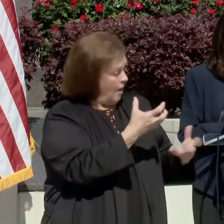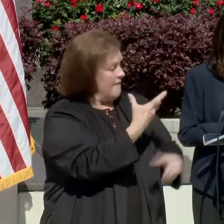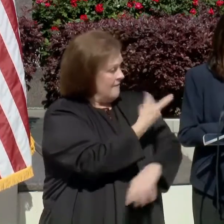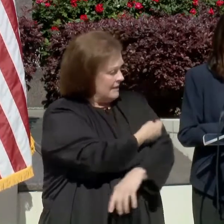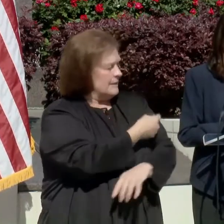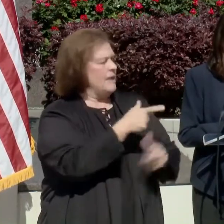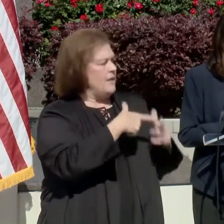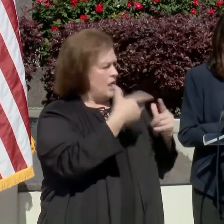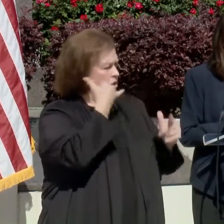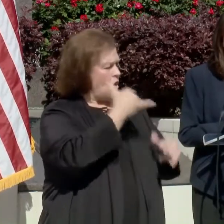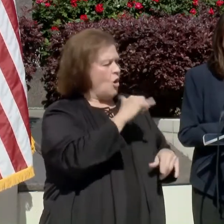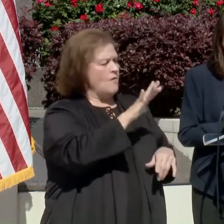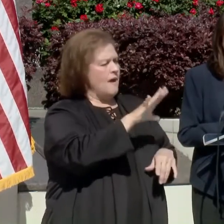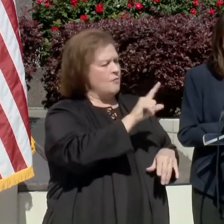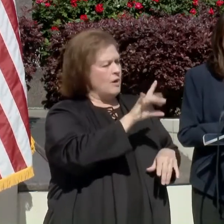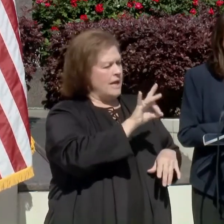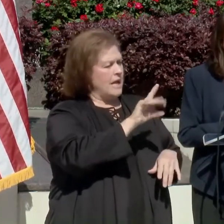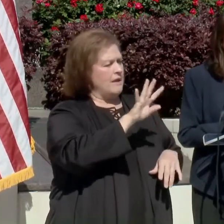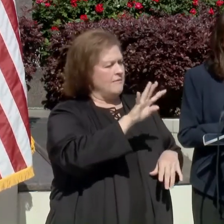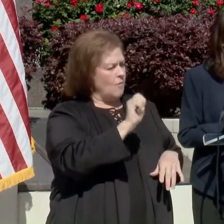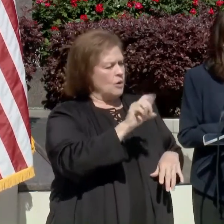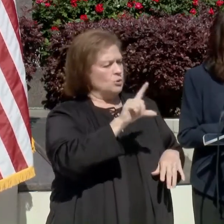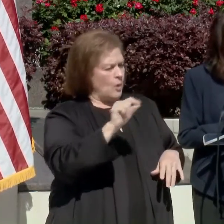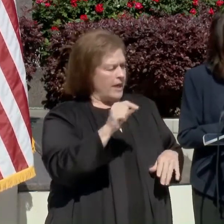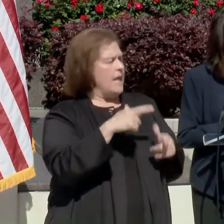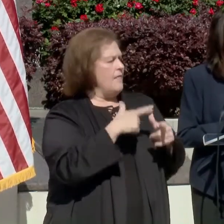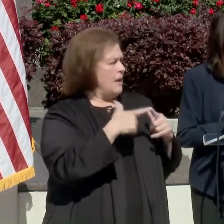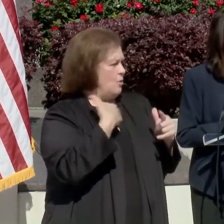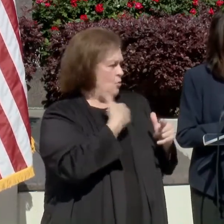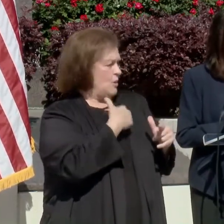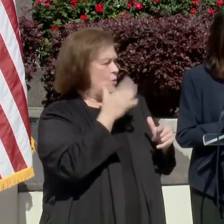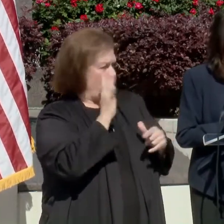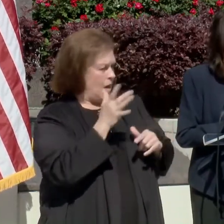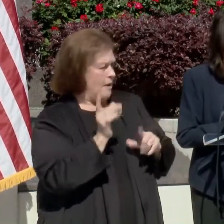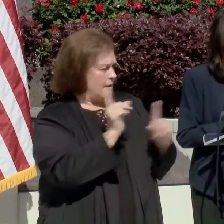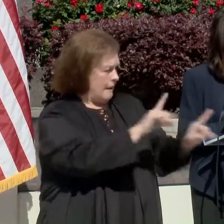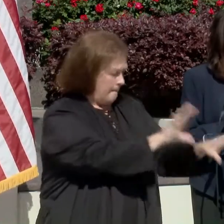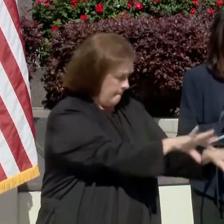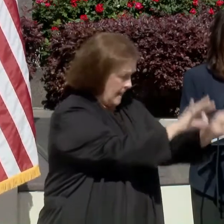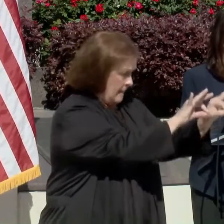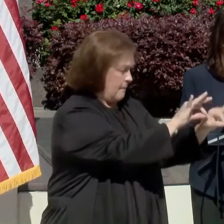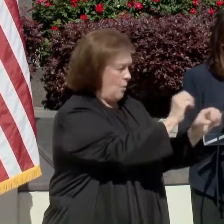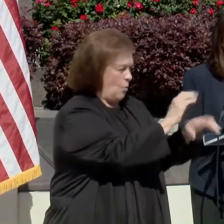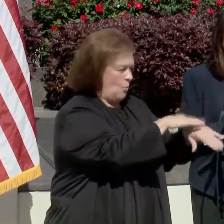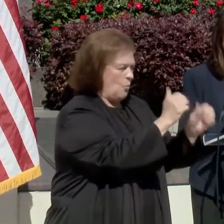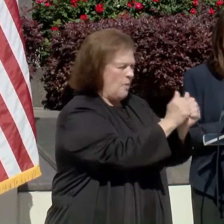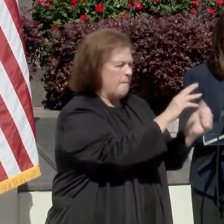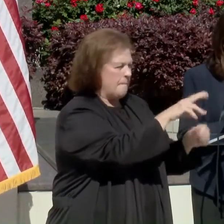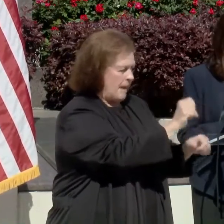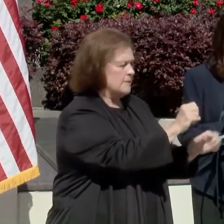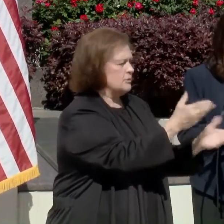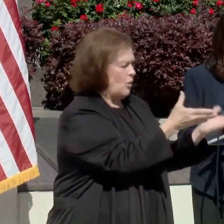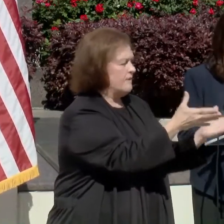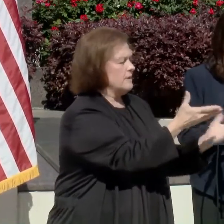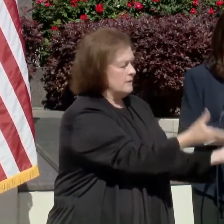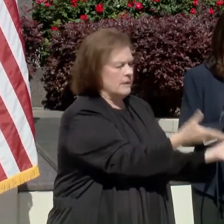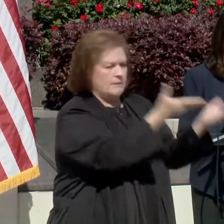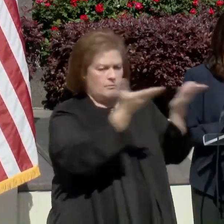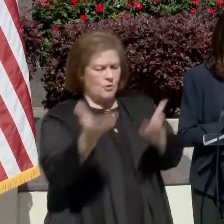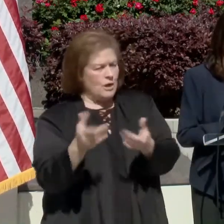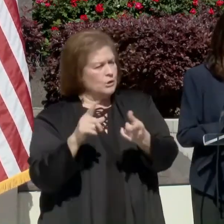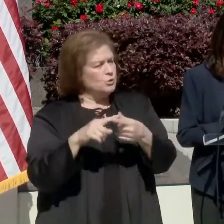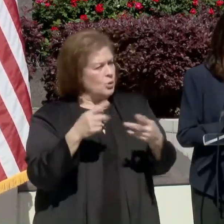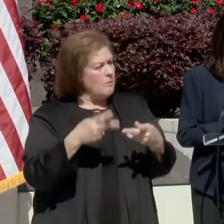you call the number 518-4020 and we will pick you up in a bus and help you get on that bus and bring you to a